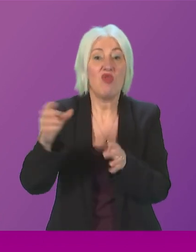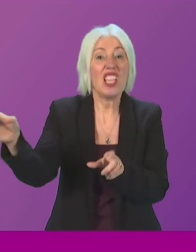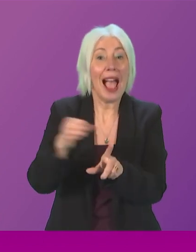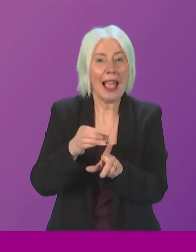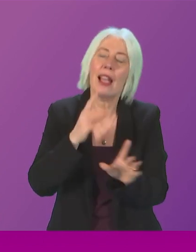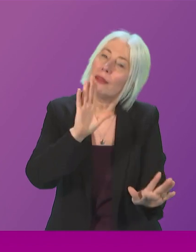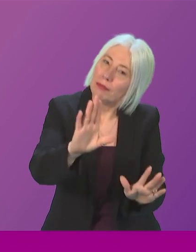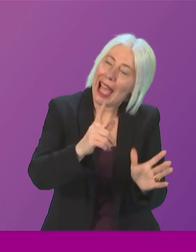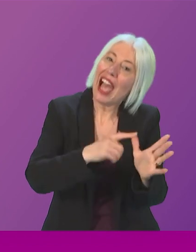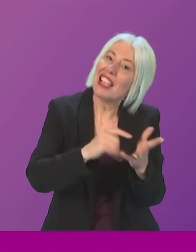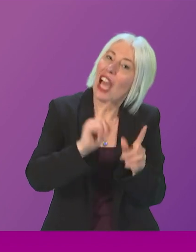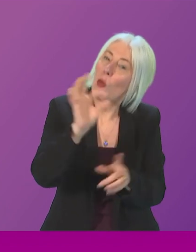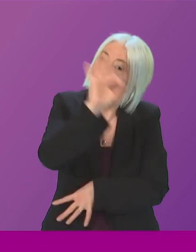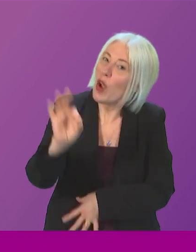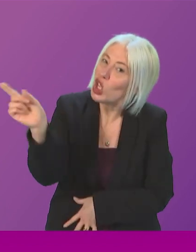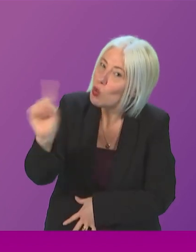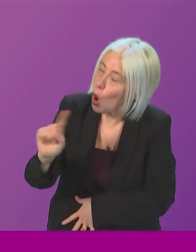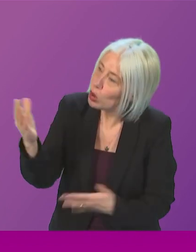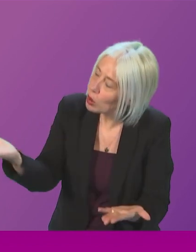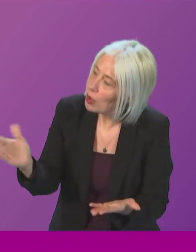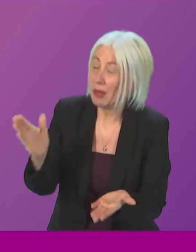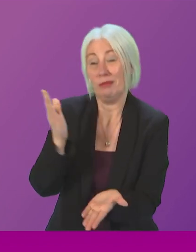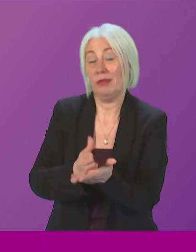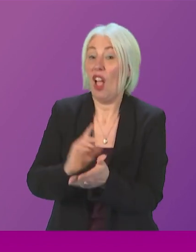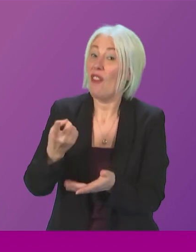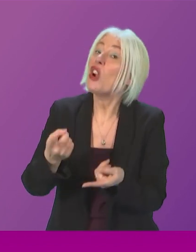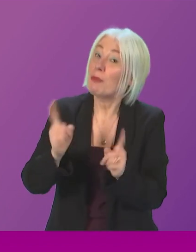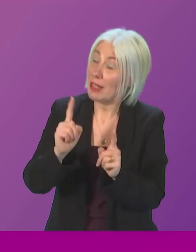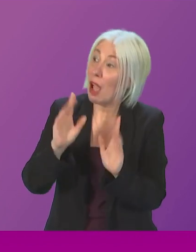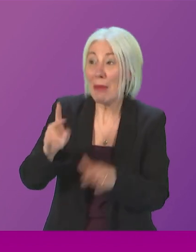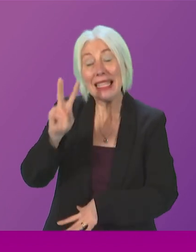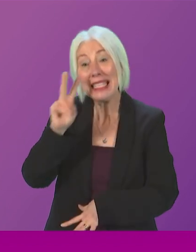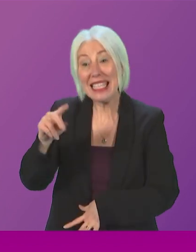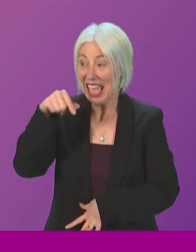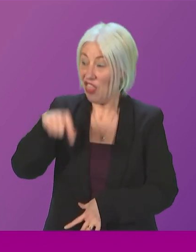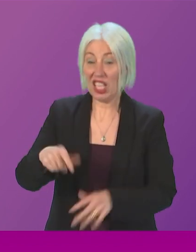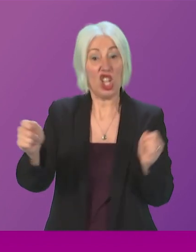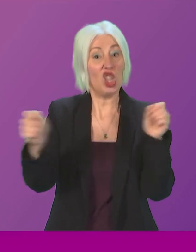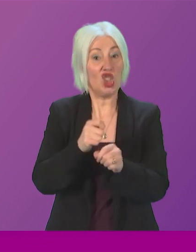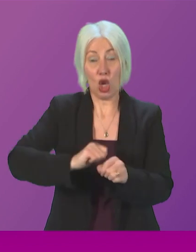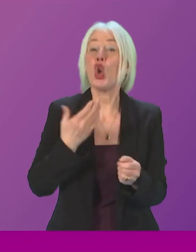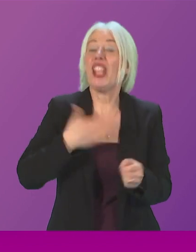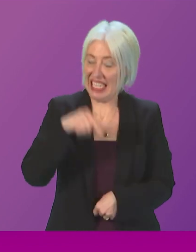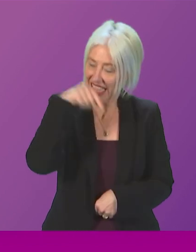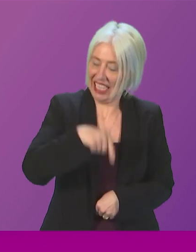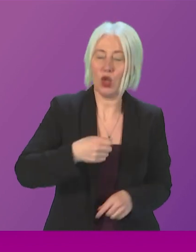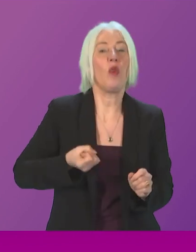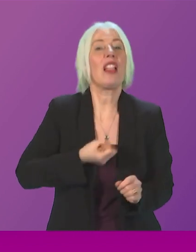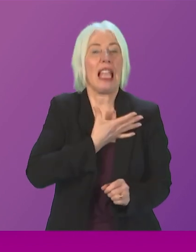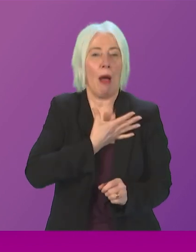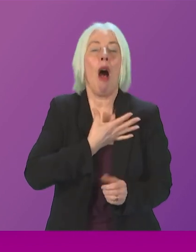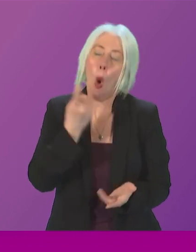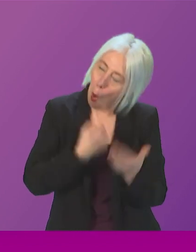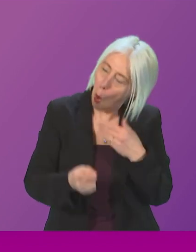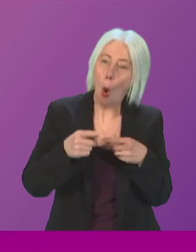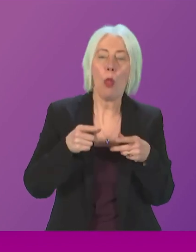of new jobs so surely even the first minister can see that this is the change that Scotland needs and it can only be delivered by